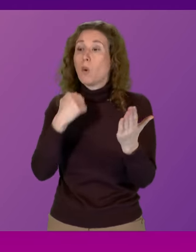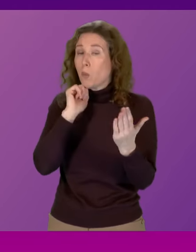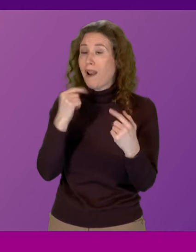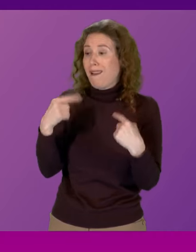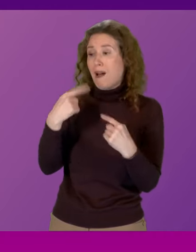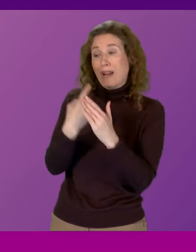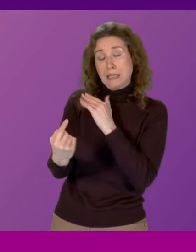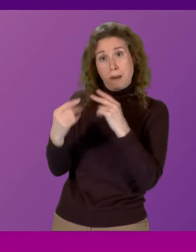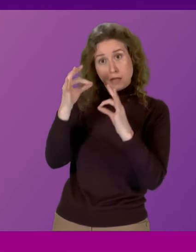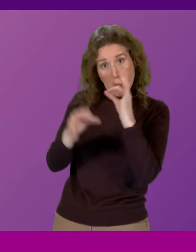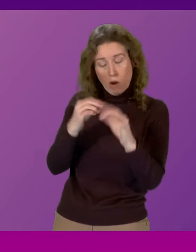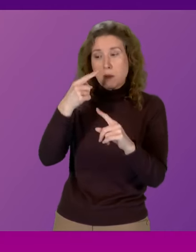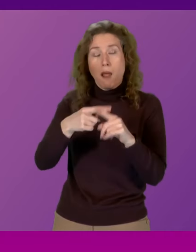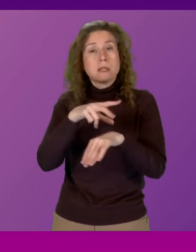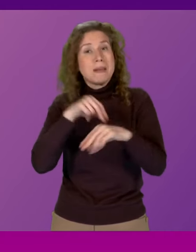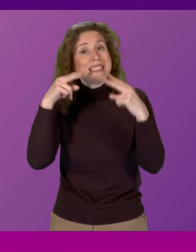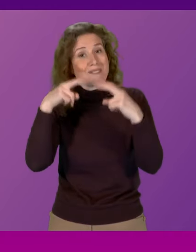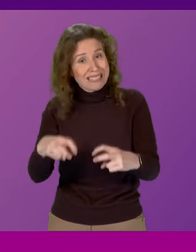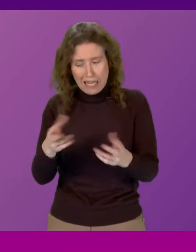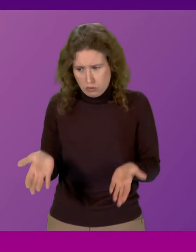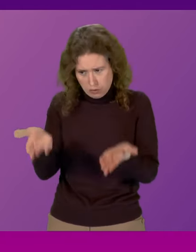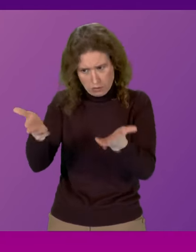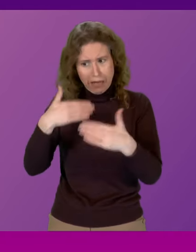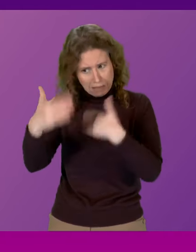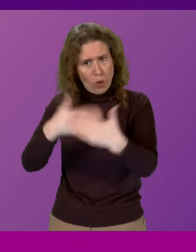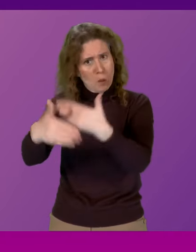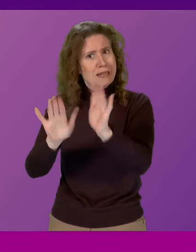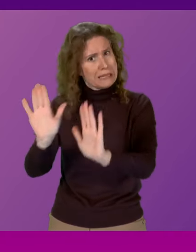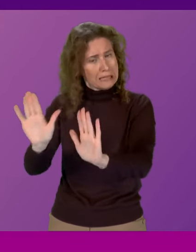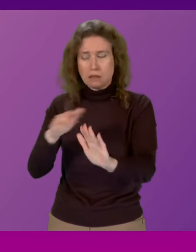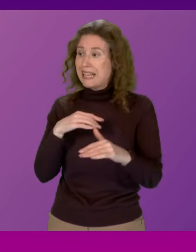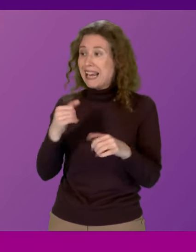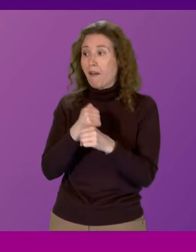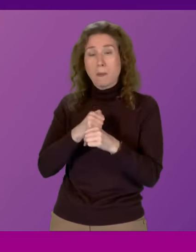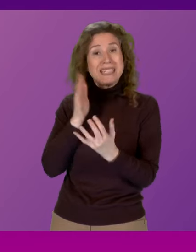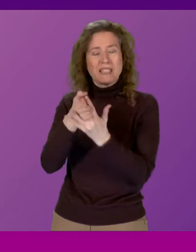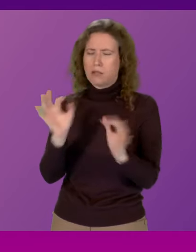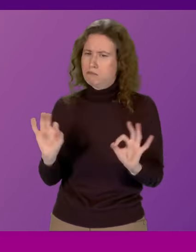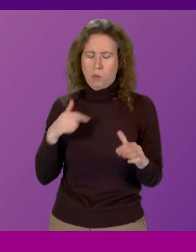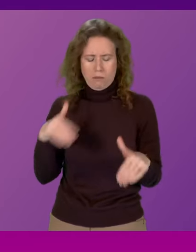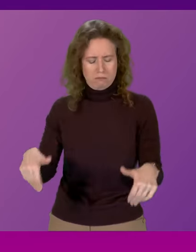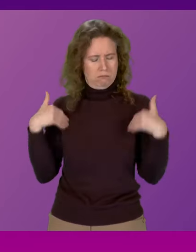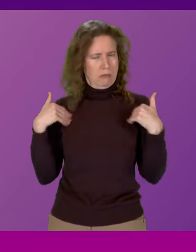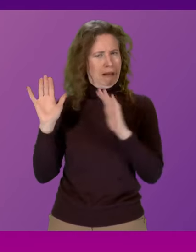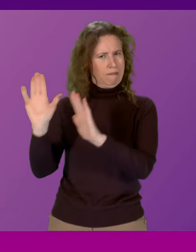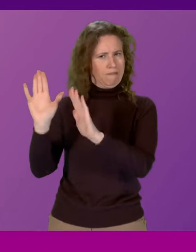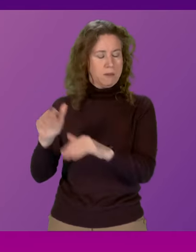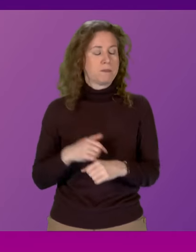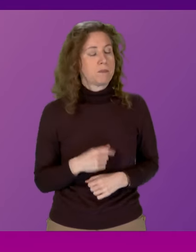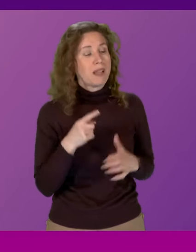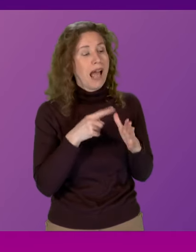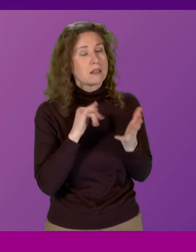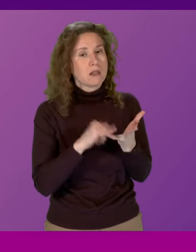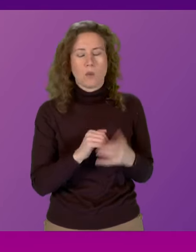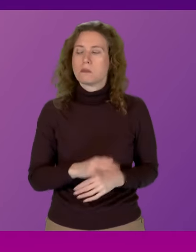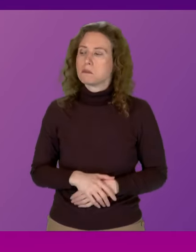inquiry and the independent police investigation to get on with the job that they are meant to do without the government interfering. Anna Sarwar. You see, the First